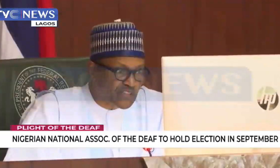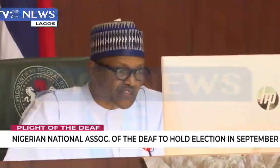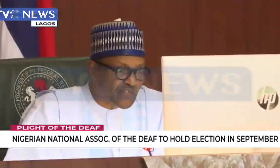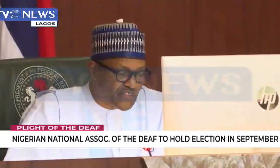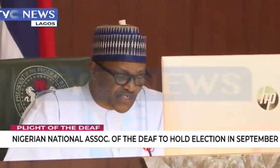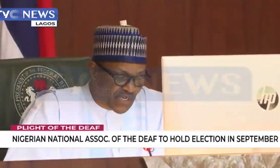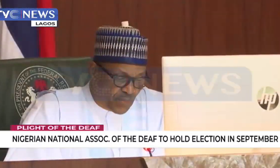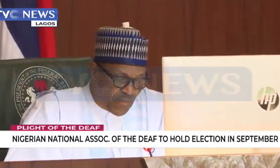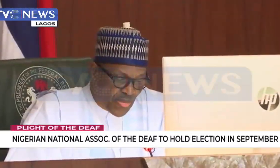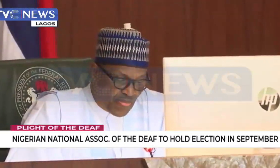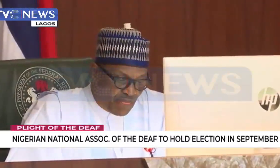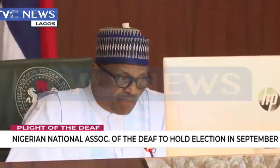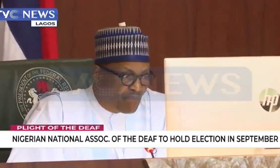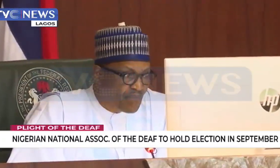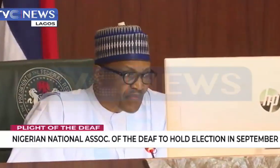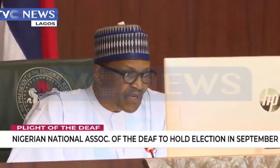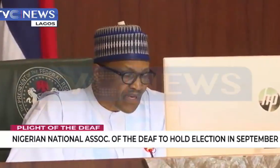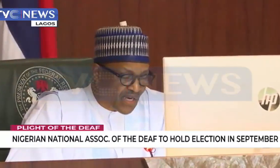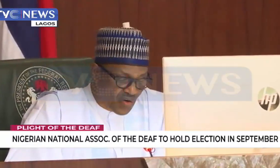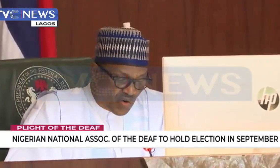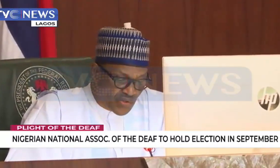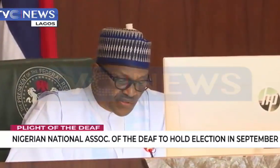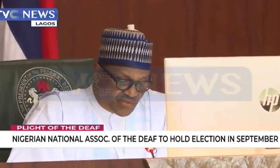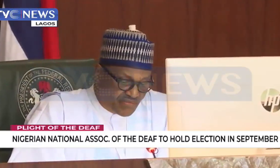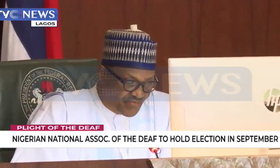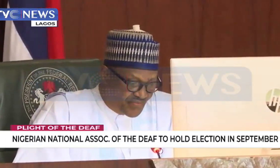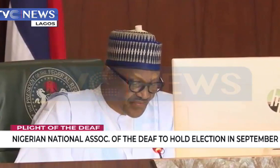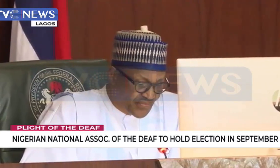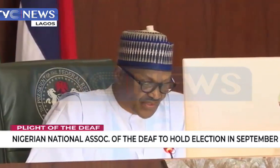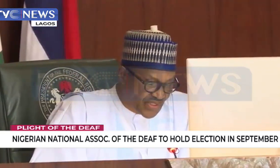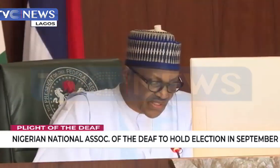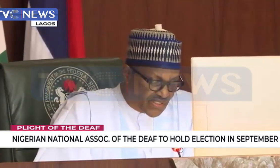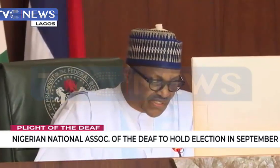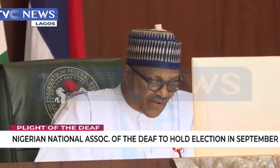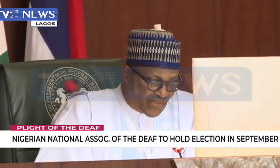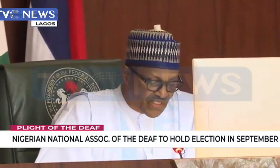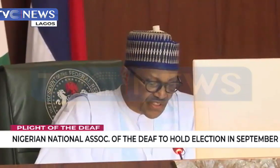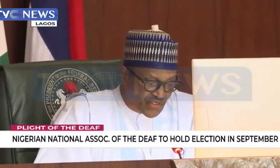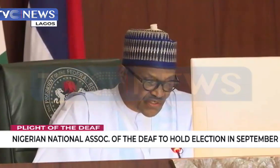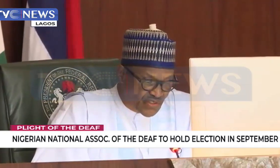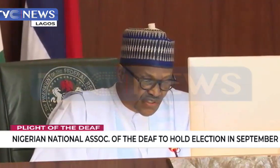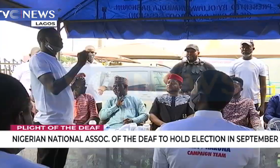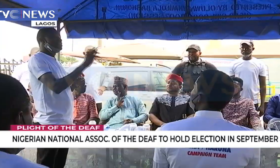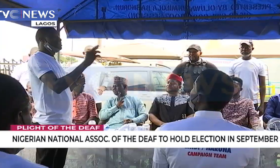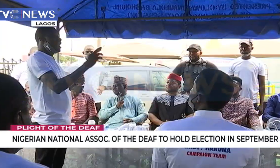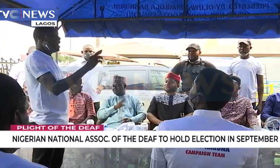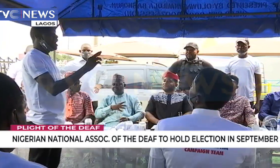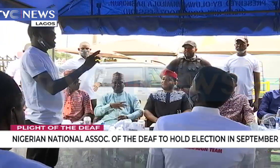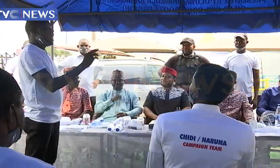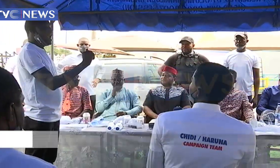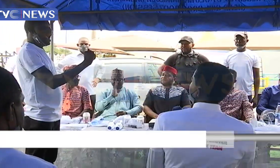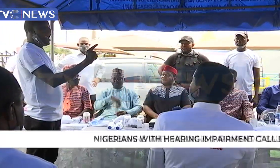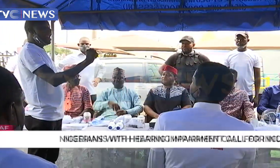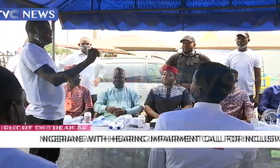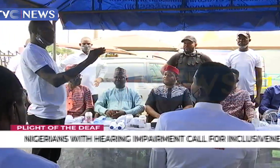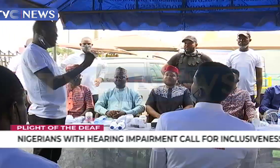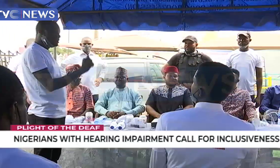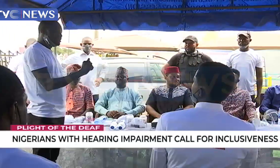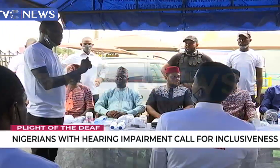President Mohamed Bouhari recently approved the appointment of executive members of the National Commission for Persons with